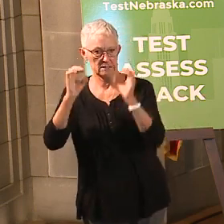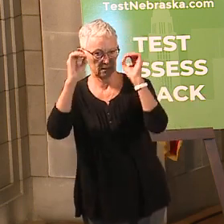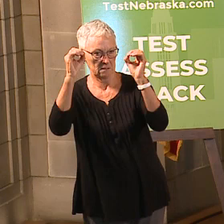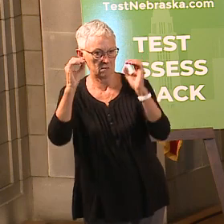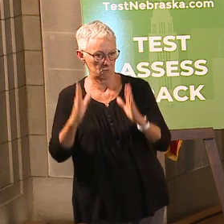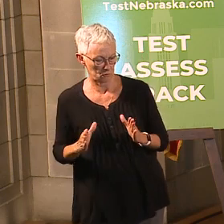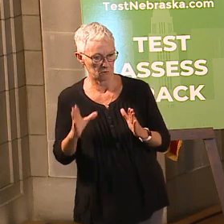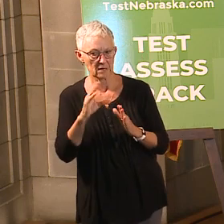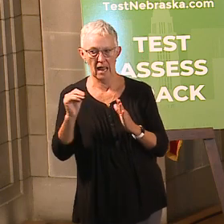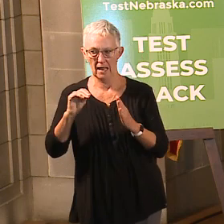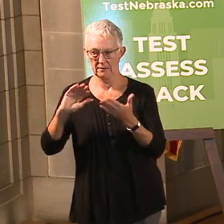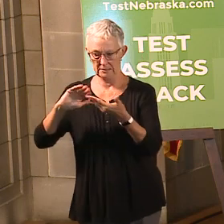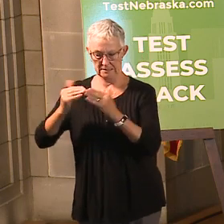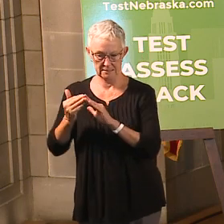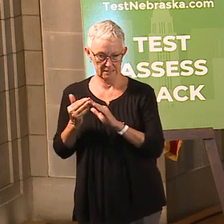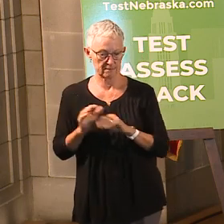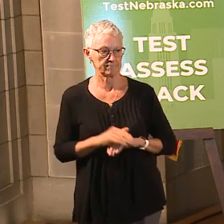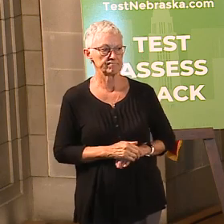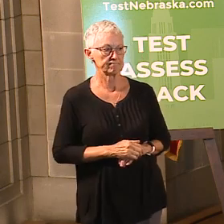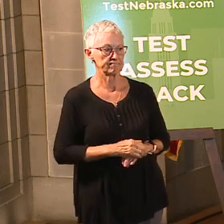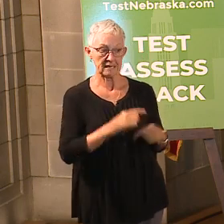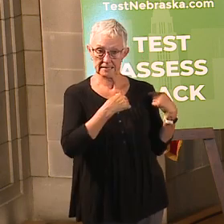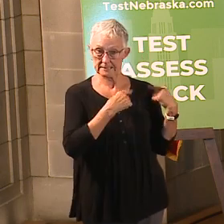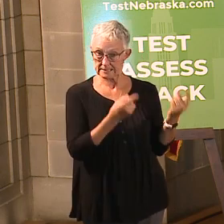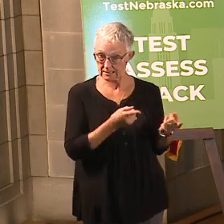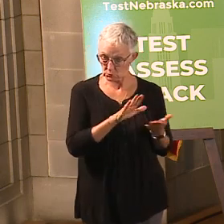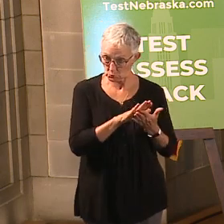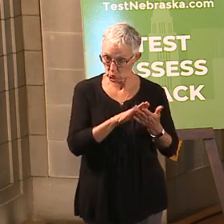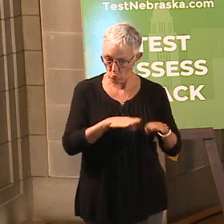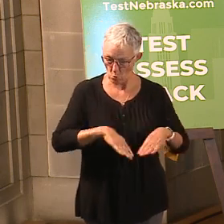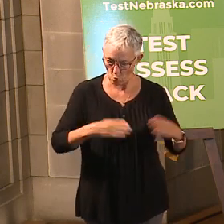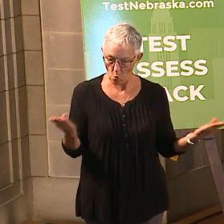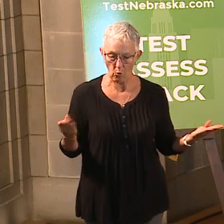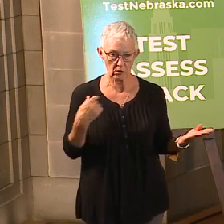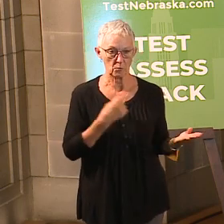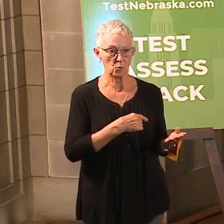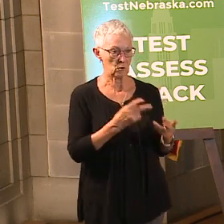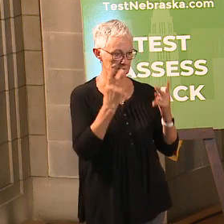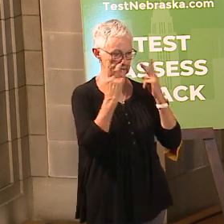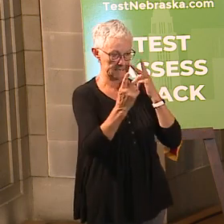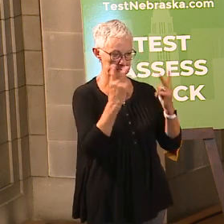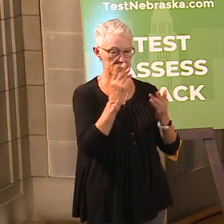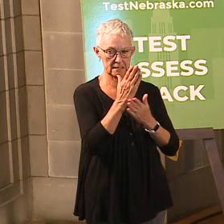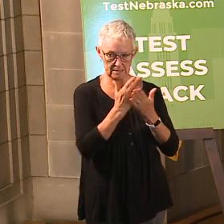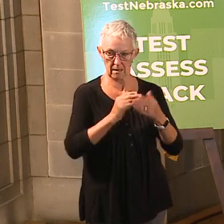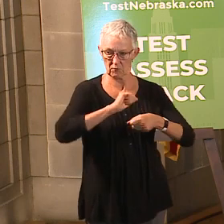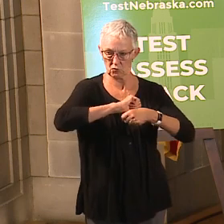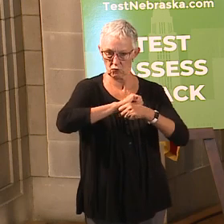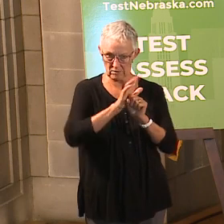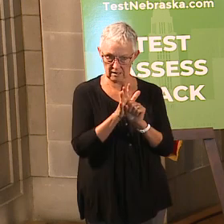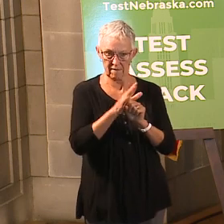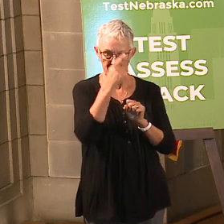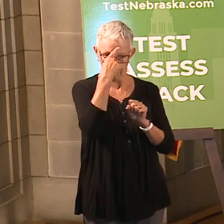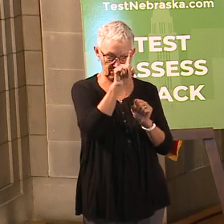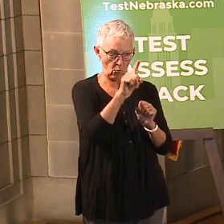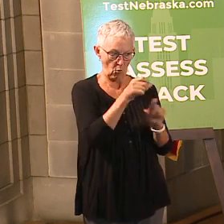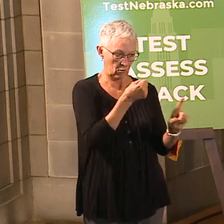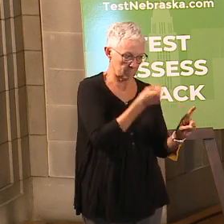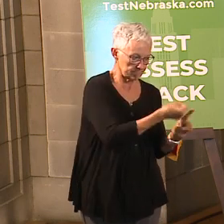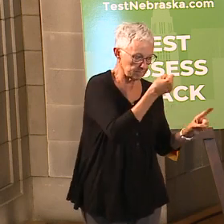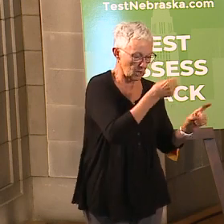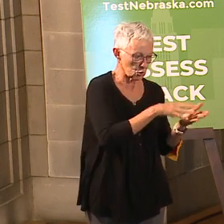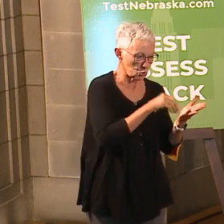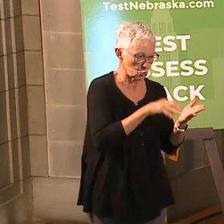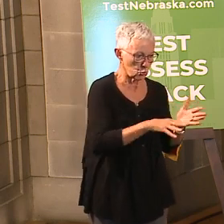local health departments have seen a variety of COVID-19 cases among both students and staff. Each case has unique details